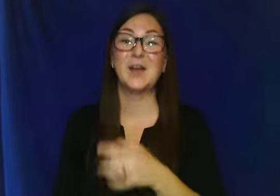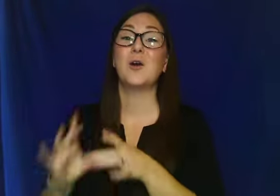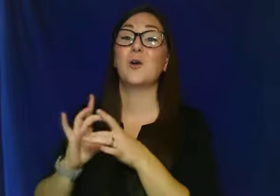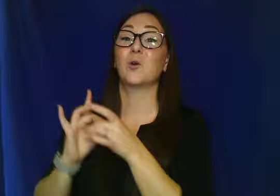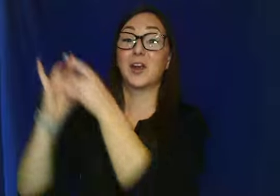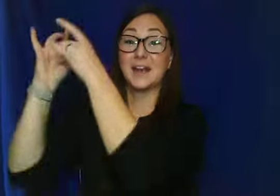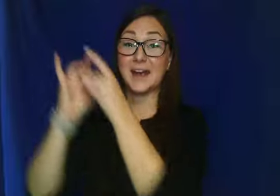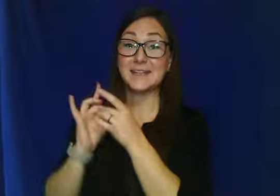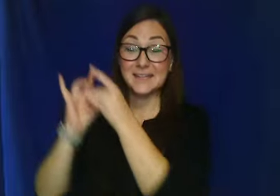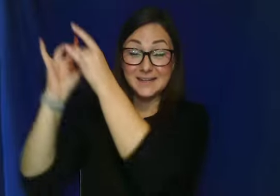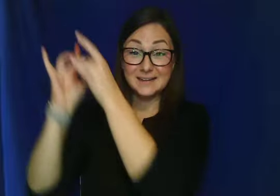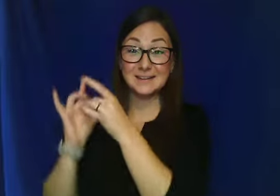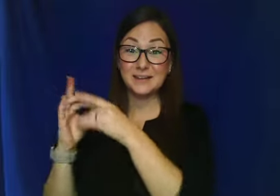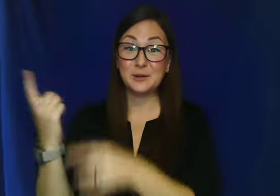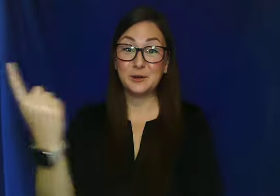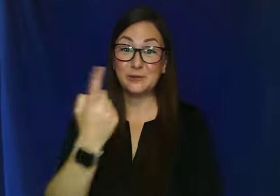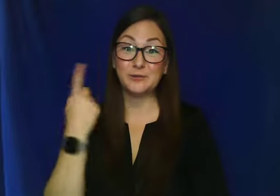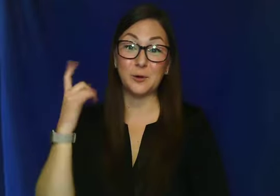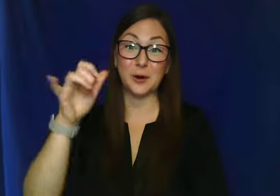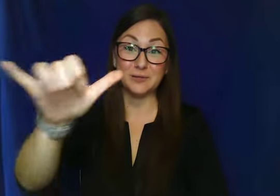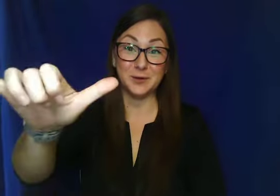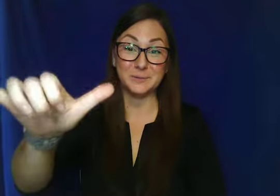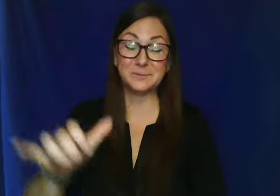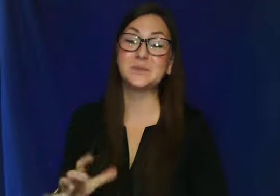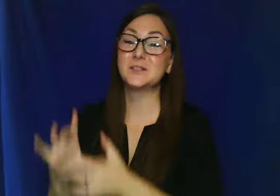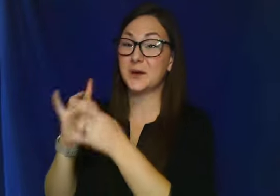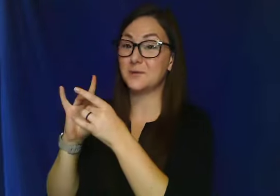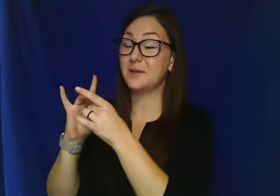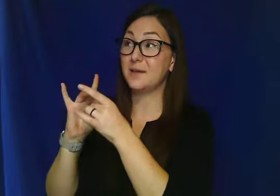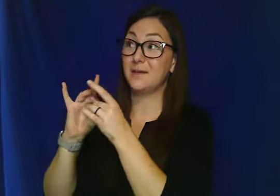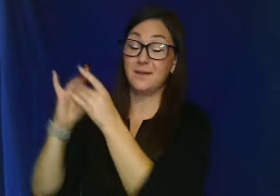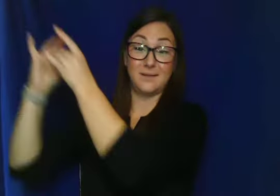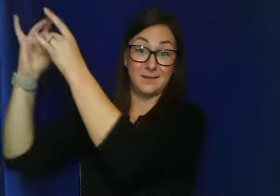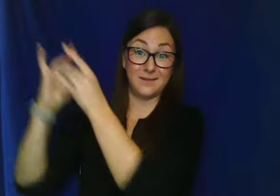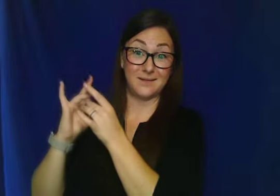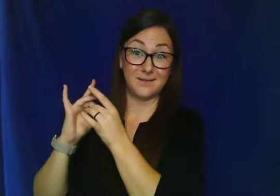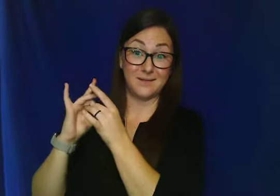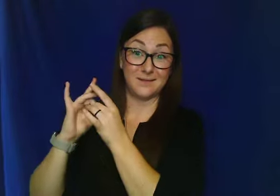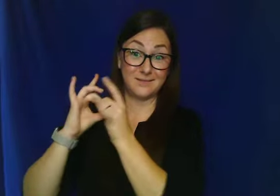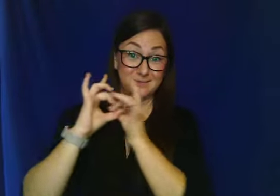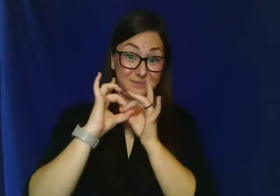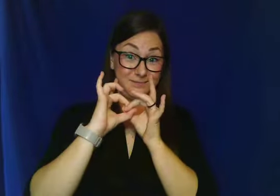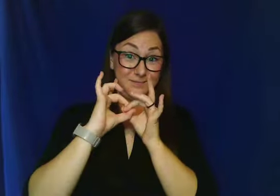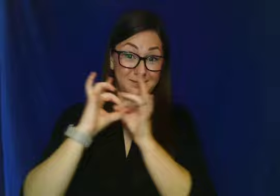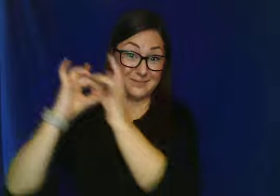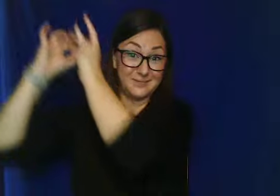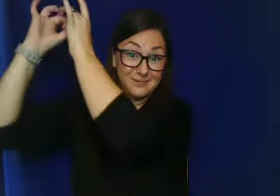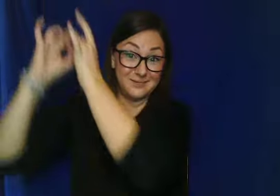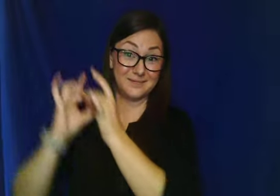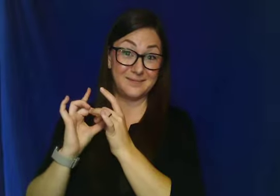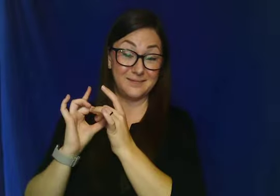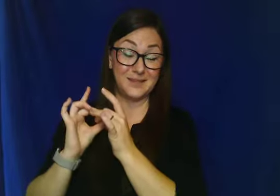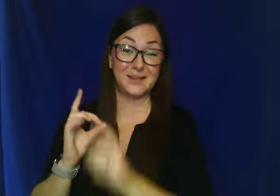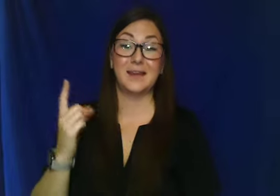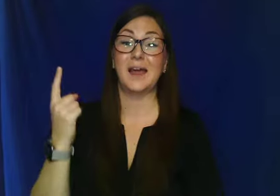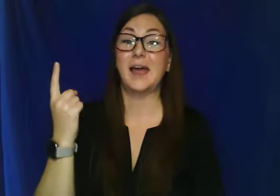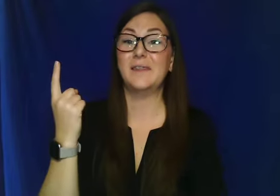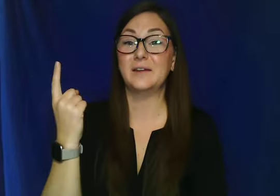We're connected forever. So, and then